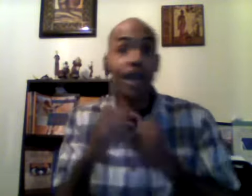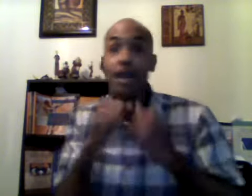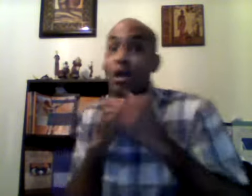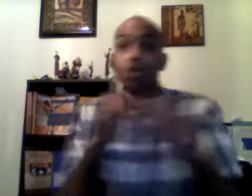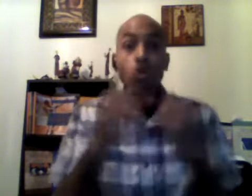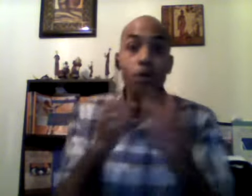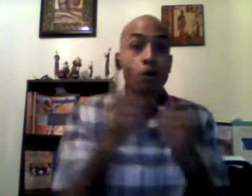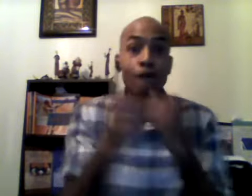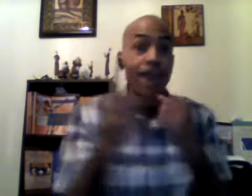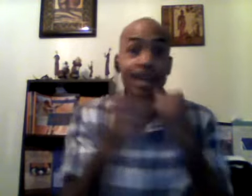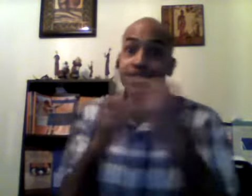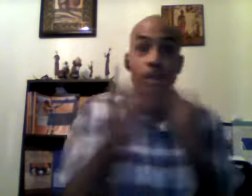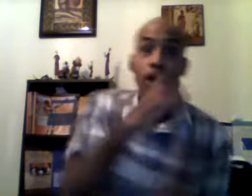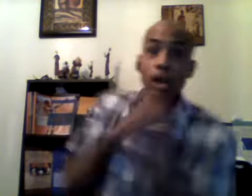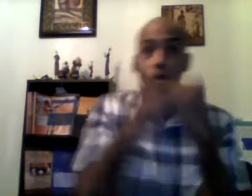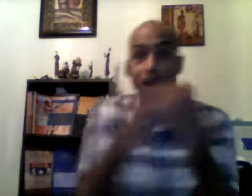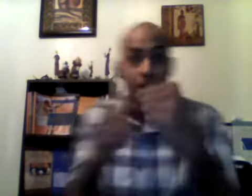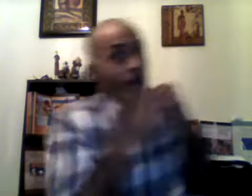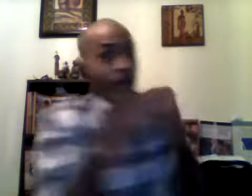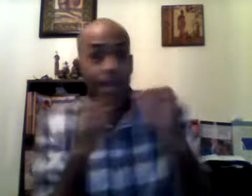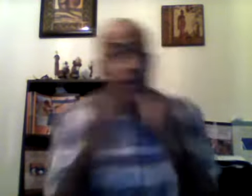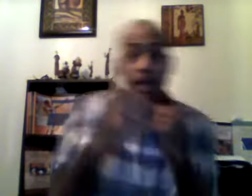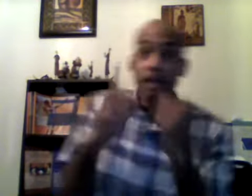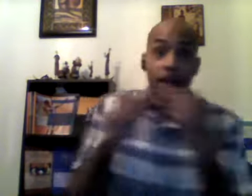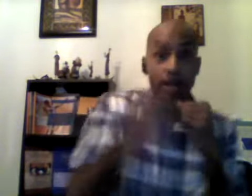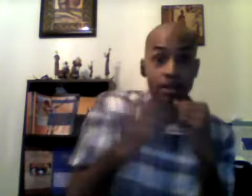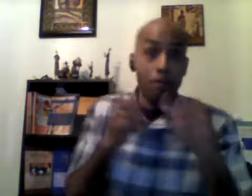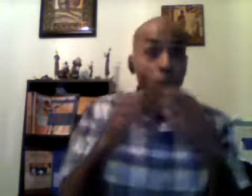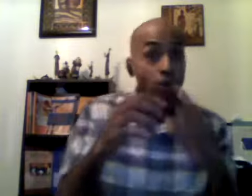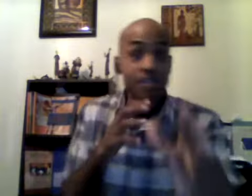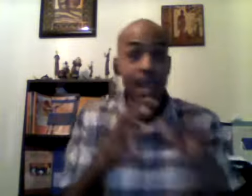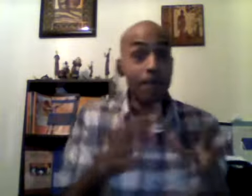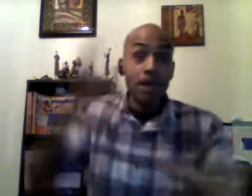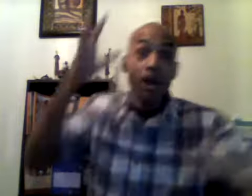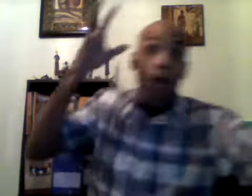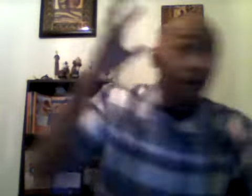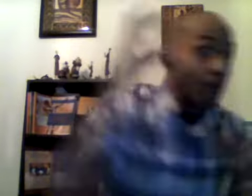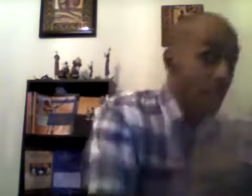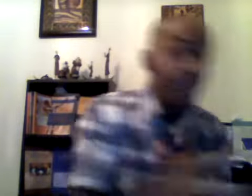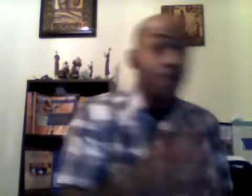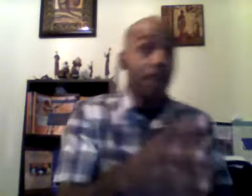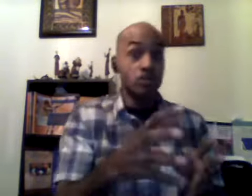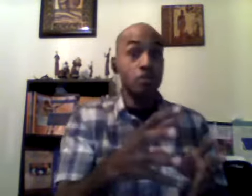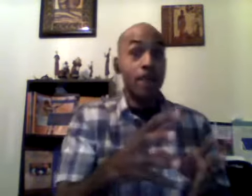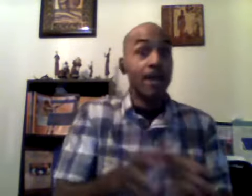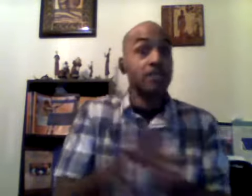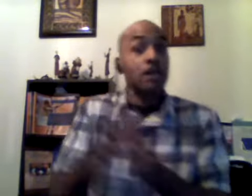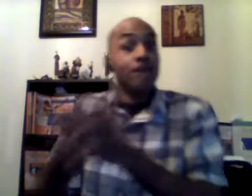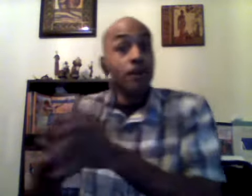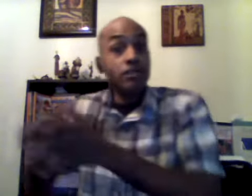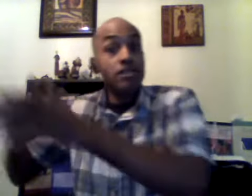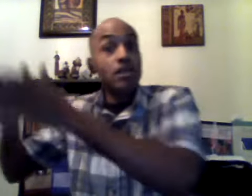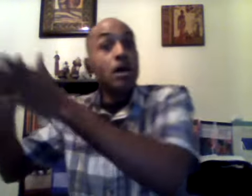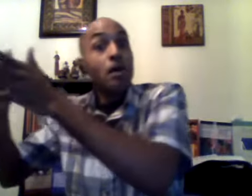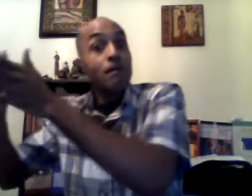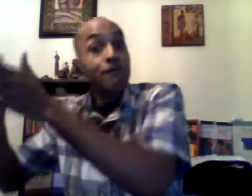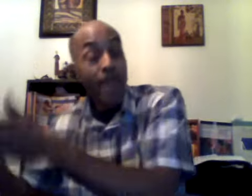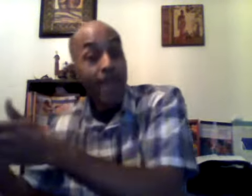you move faster quicker and and and more stamina with lean muscle mass versus fat